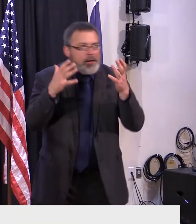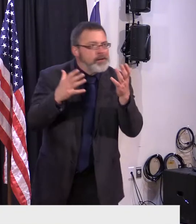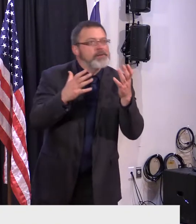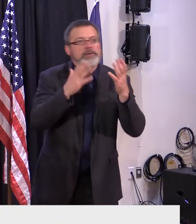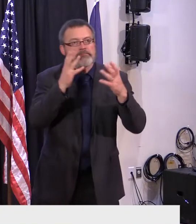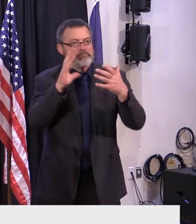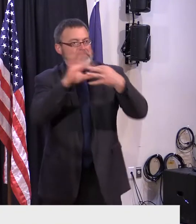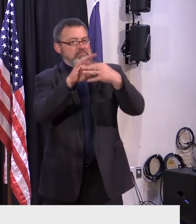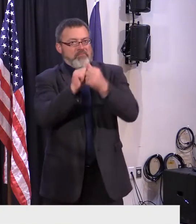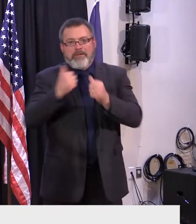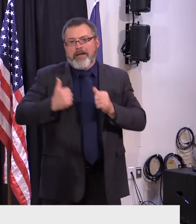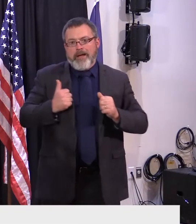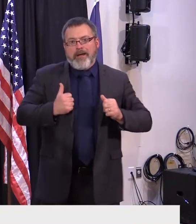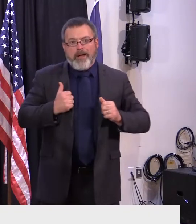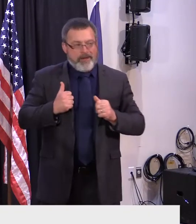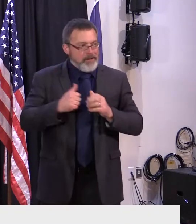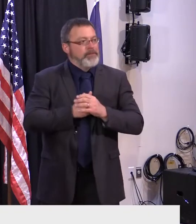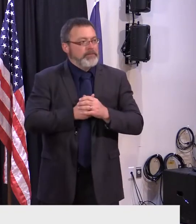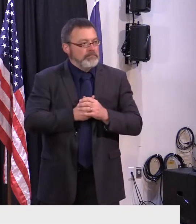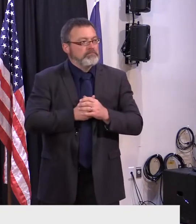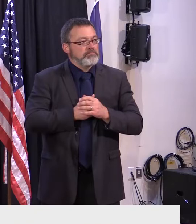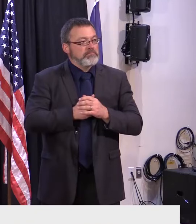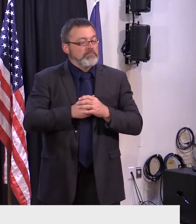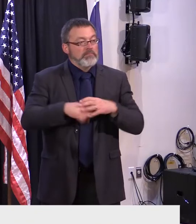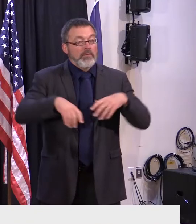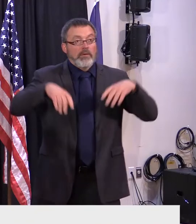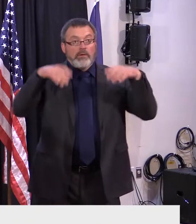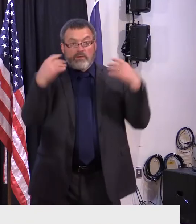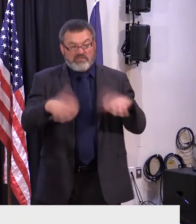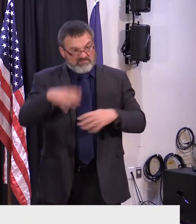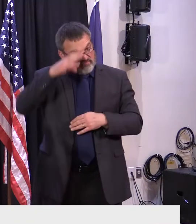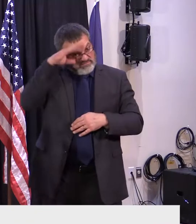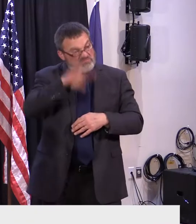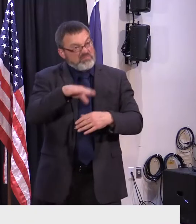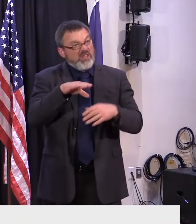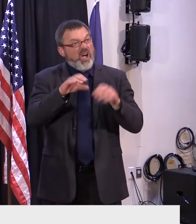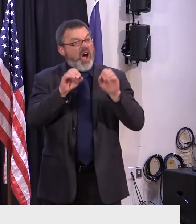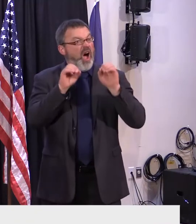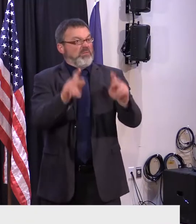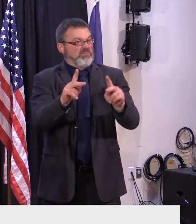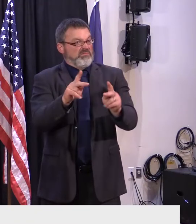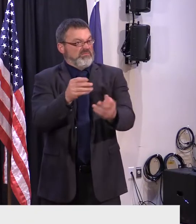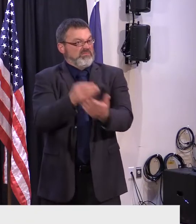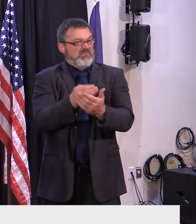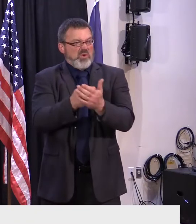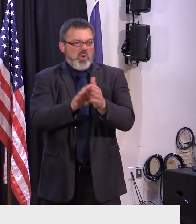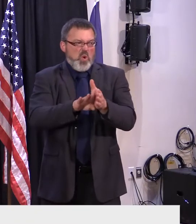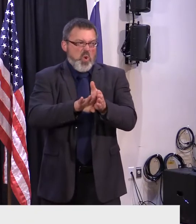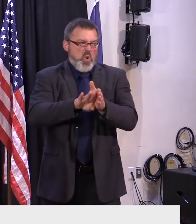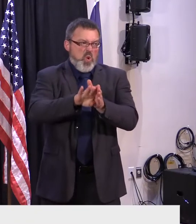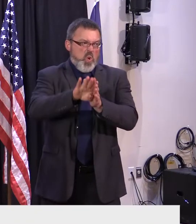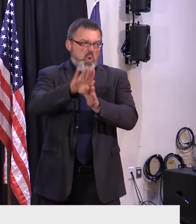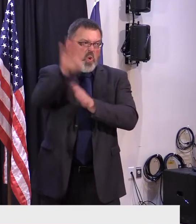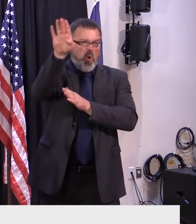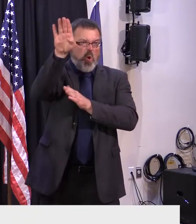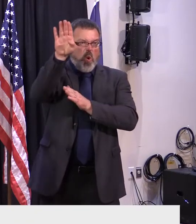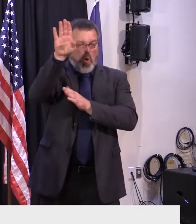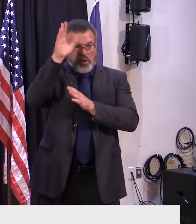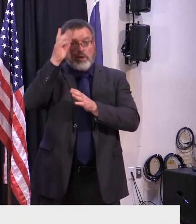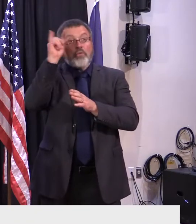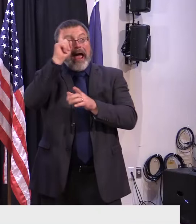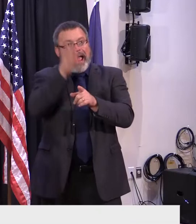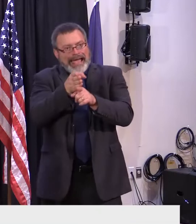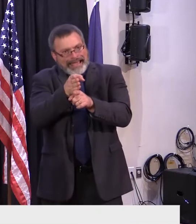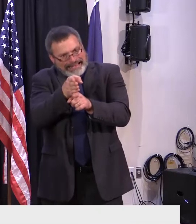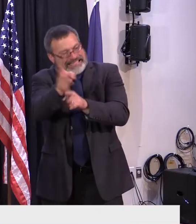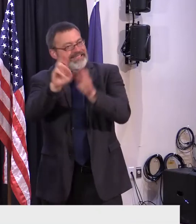expand economic opportunities between Vermont and Canada, especially within the aerospace industry. Vermont